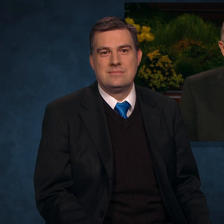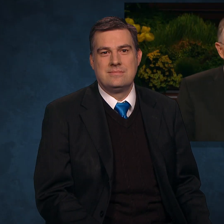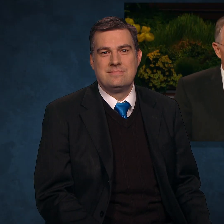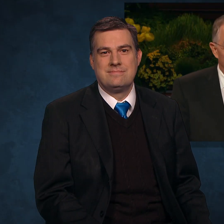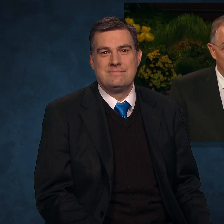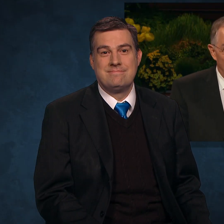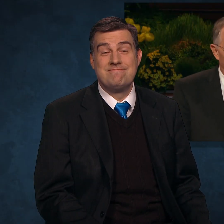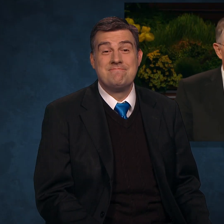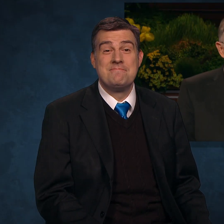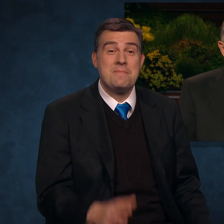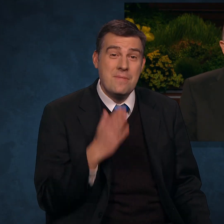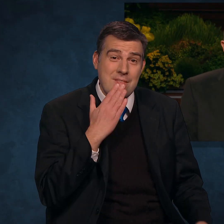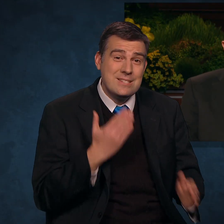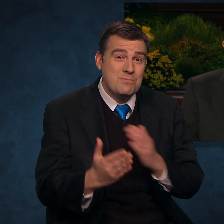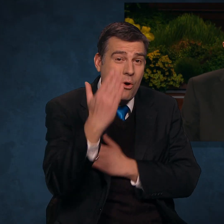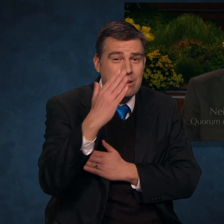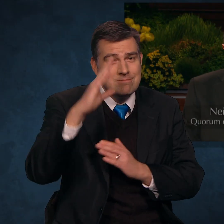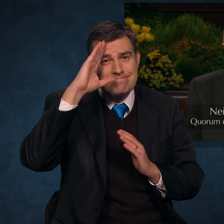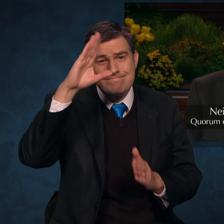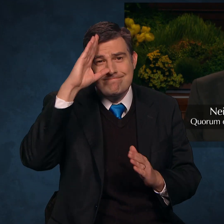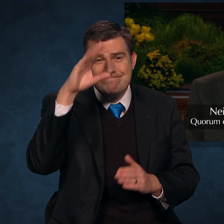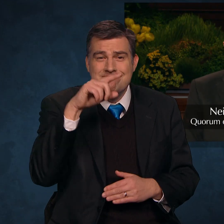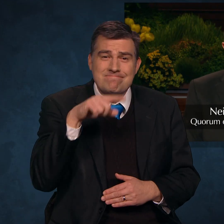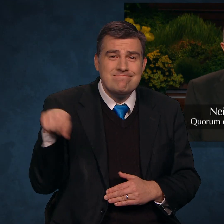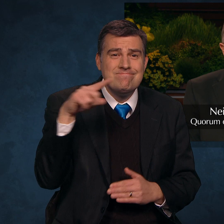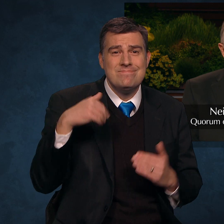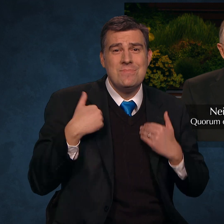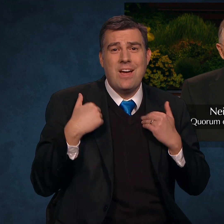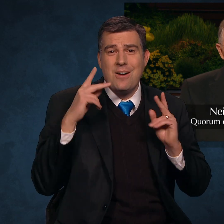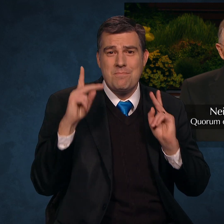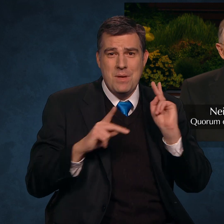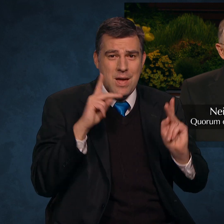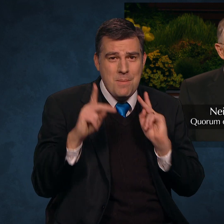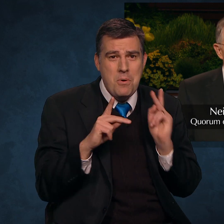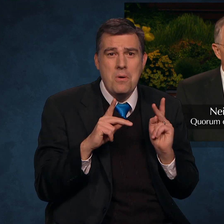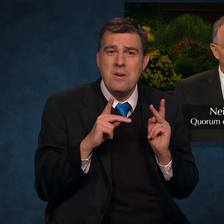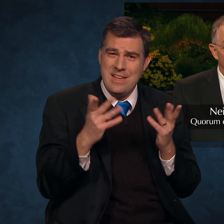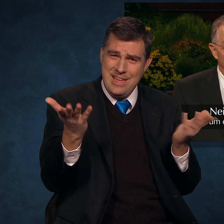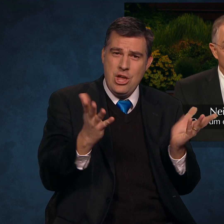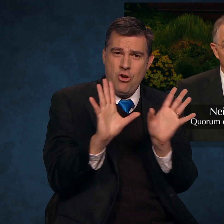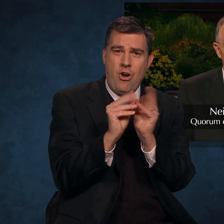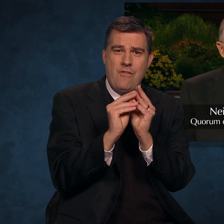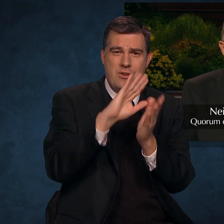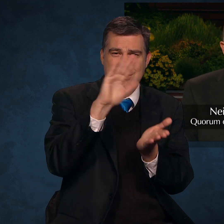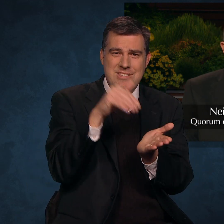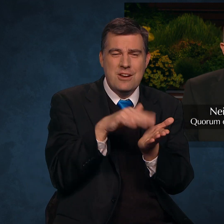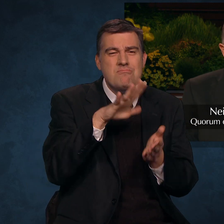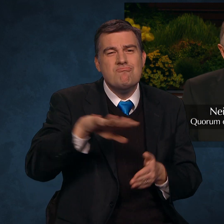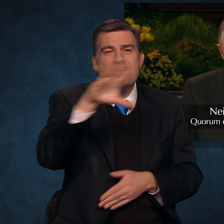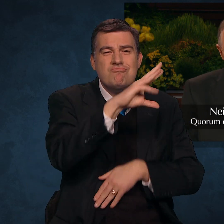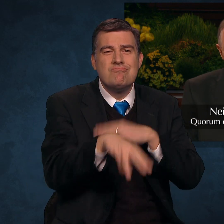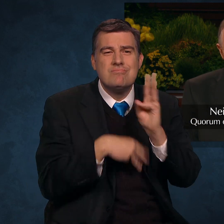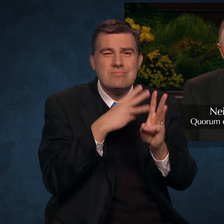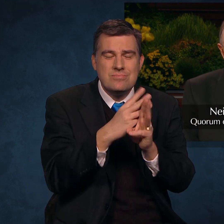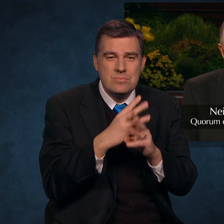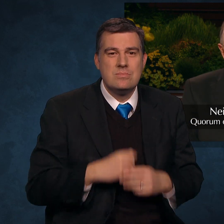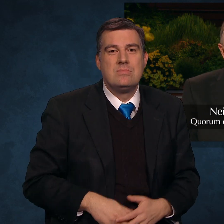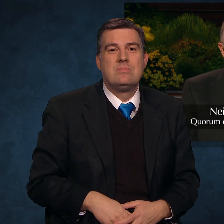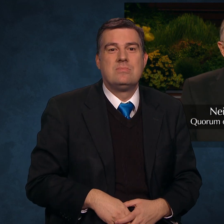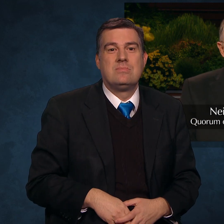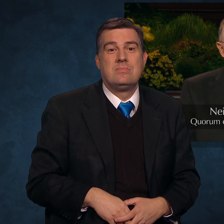I greet you this morning, especially the young people who are both here in the conference center and throughout the world.